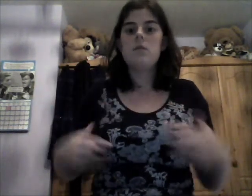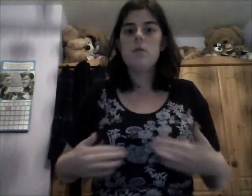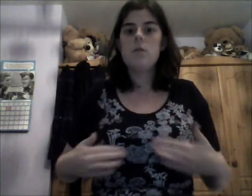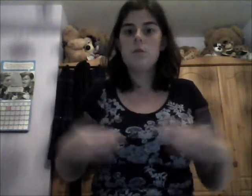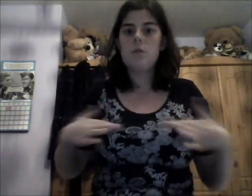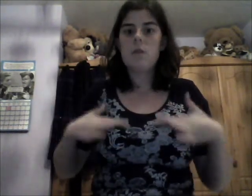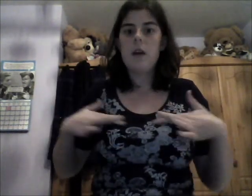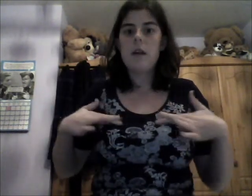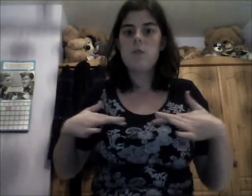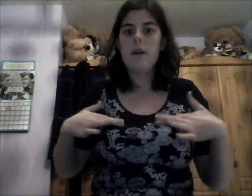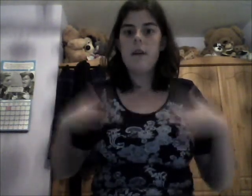someone who's got hair to about this.